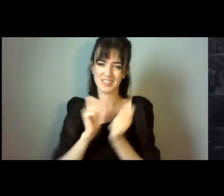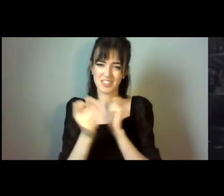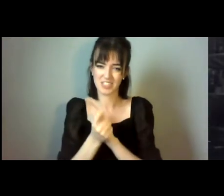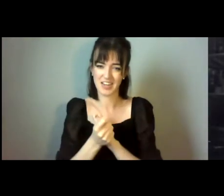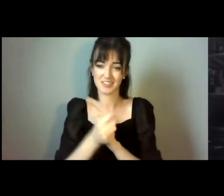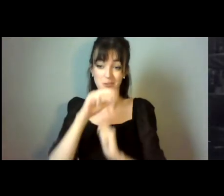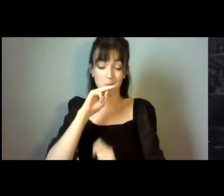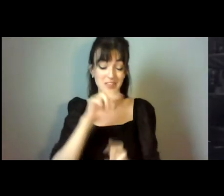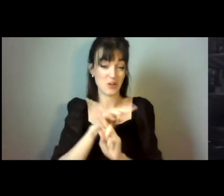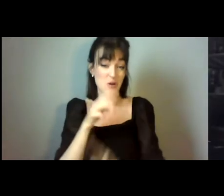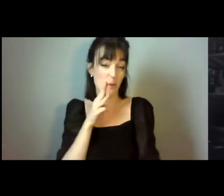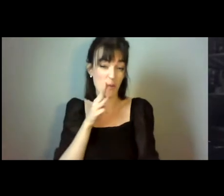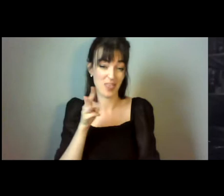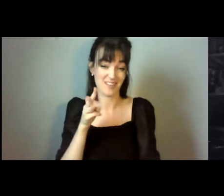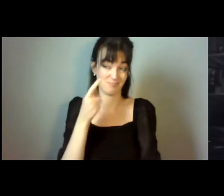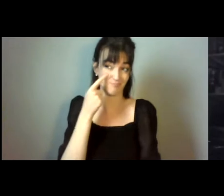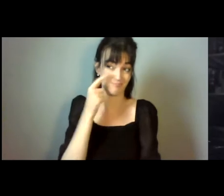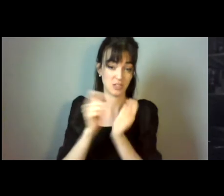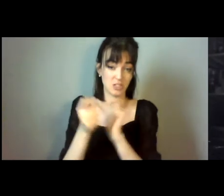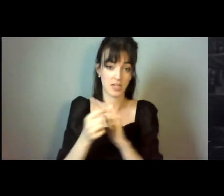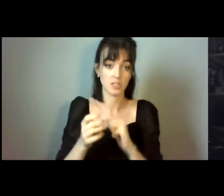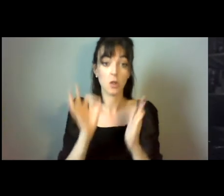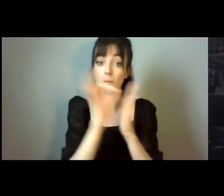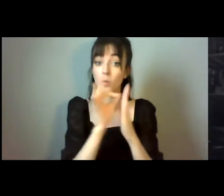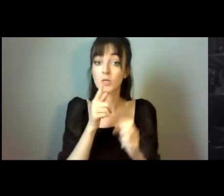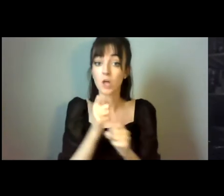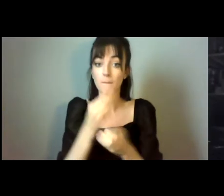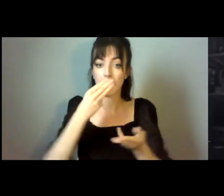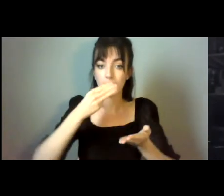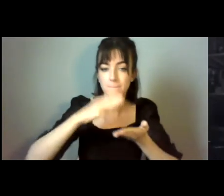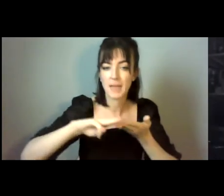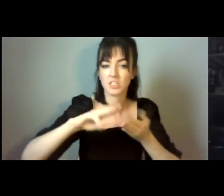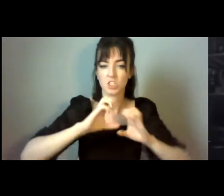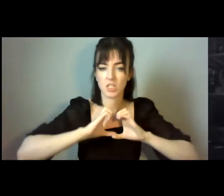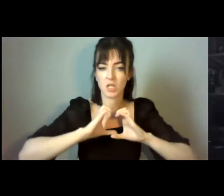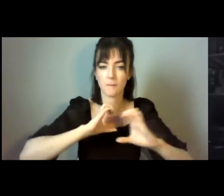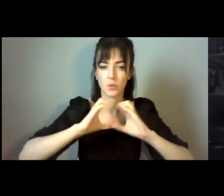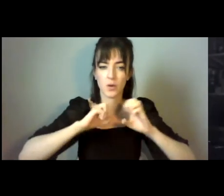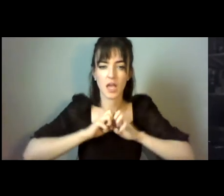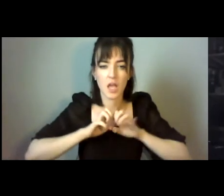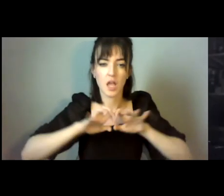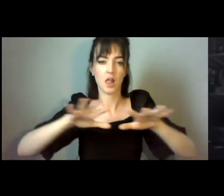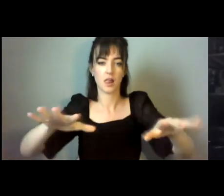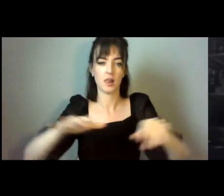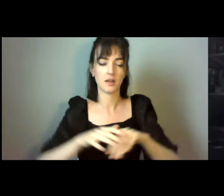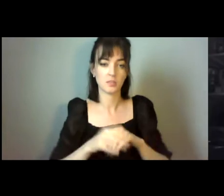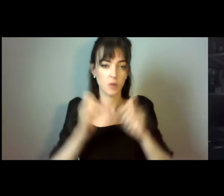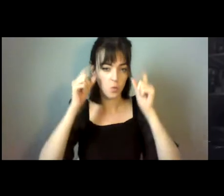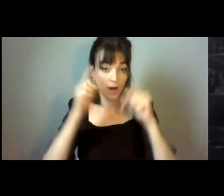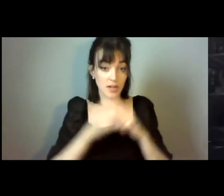I mean, the point's been made over and over about messaging and getting it out there and communicating. Actually, the first issue is substance.